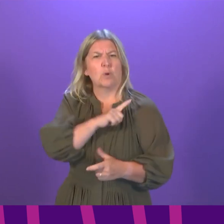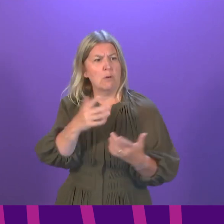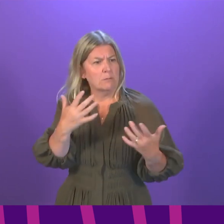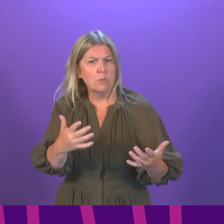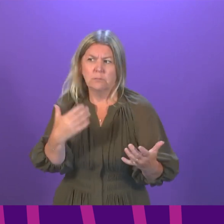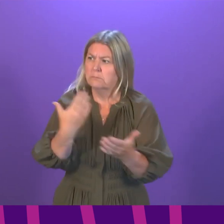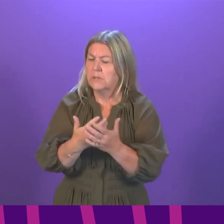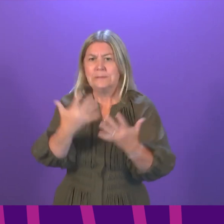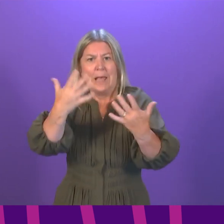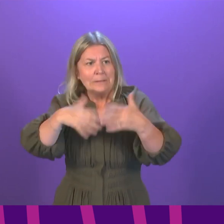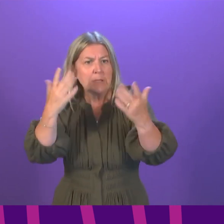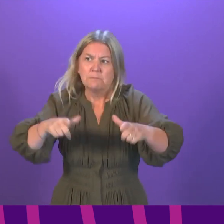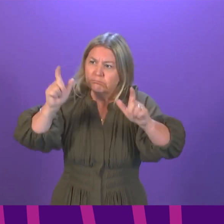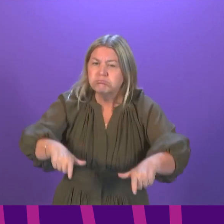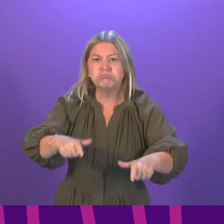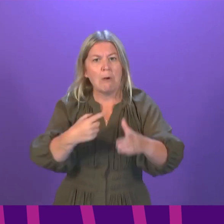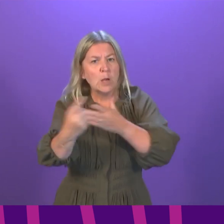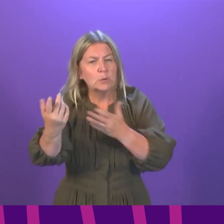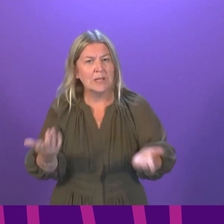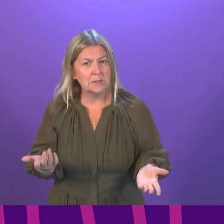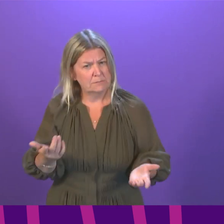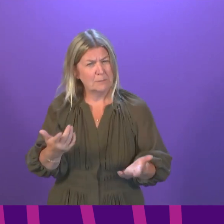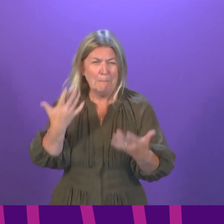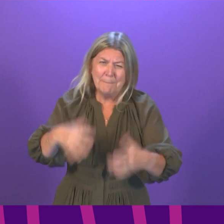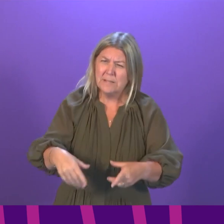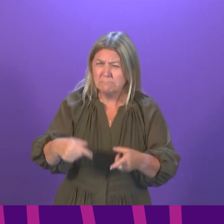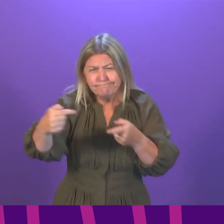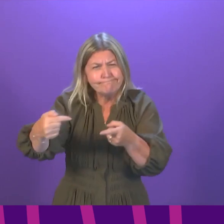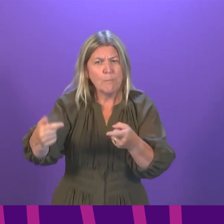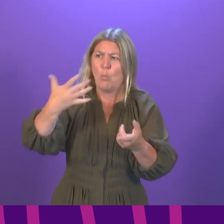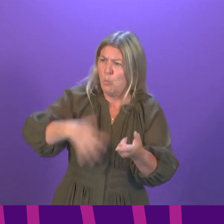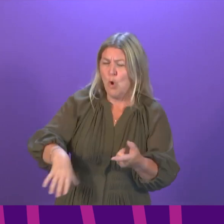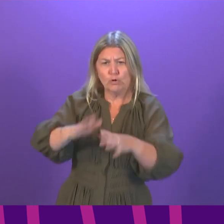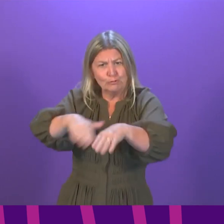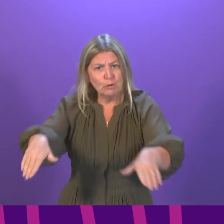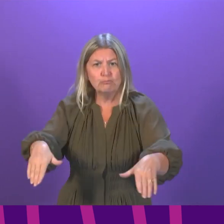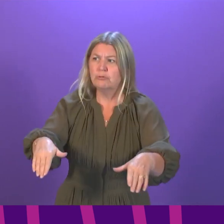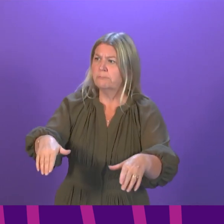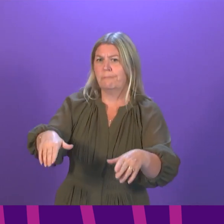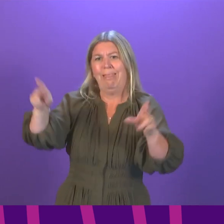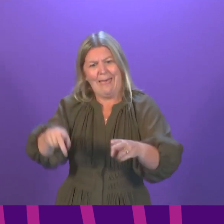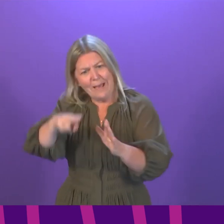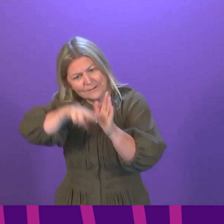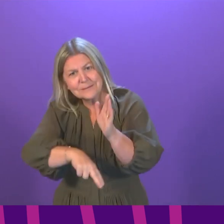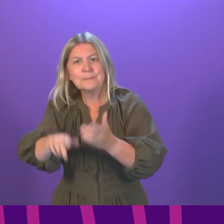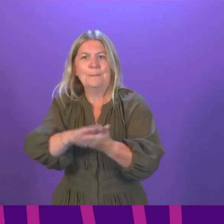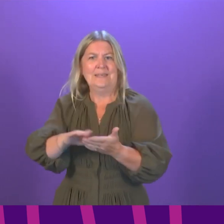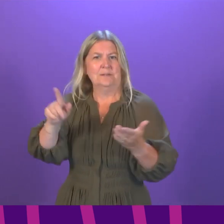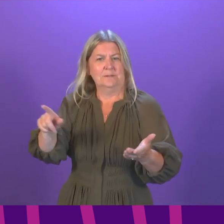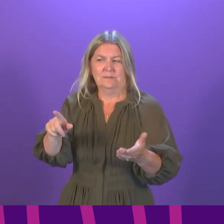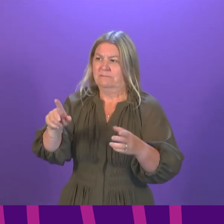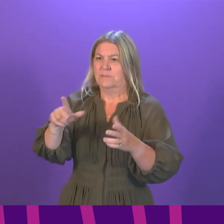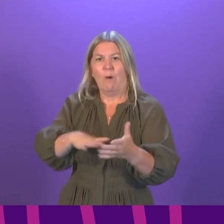We have argued for some time for changes to self-isolation for children in schools, to prevent their learning experience